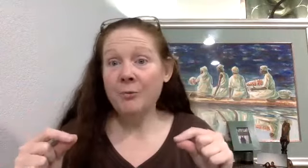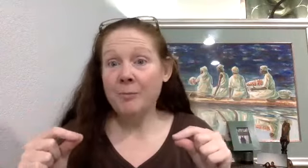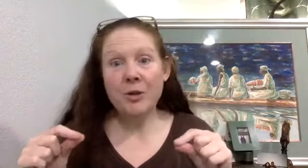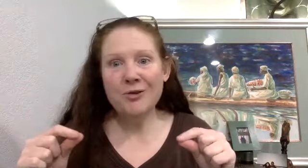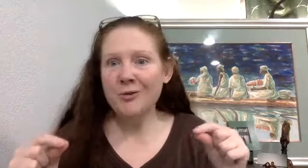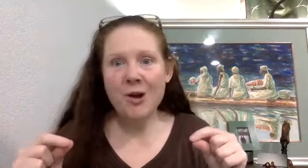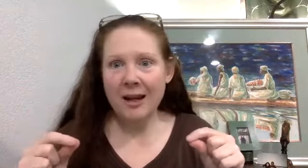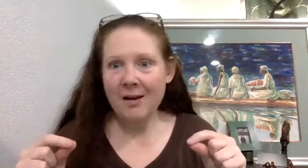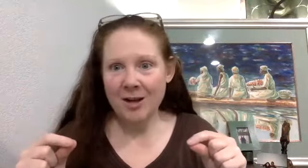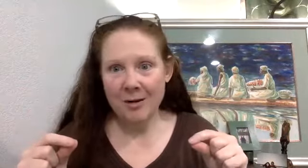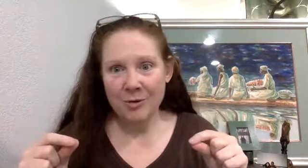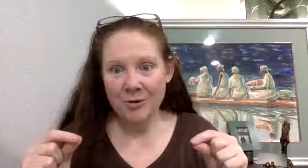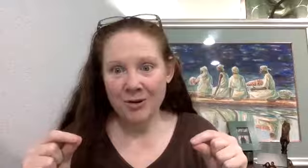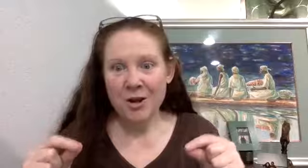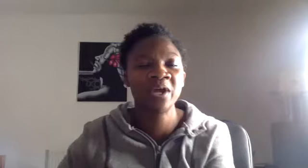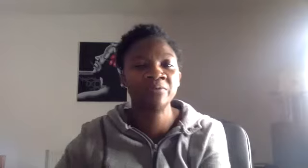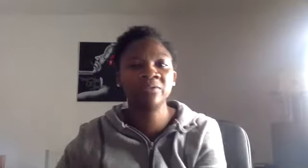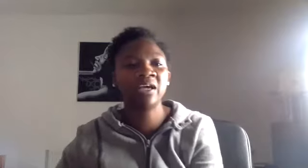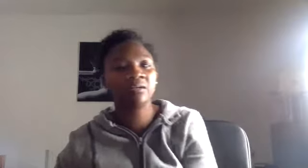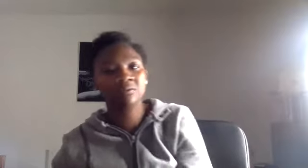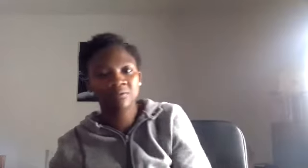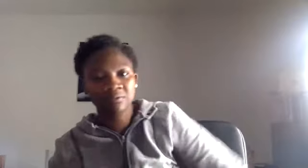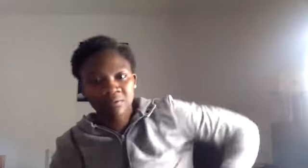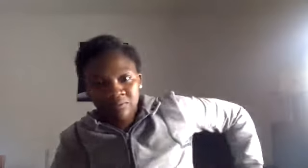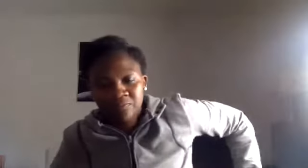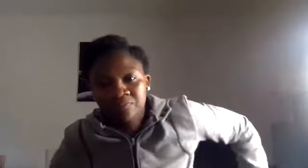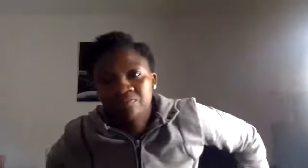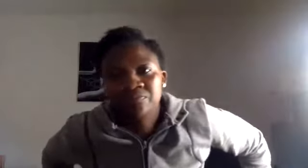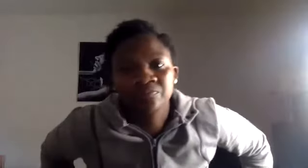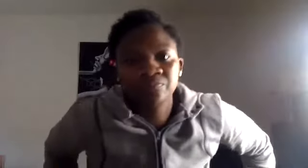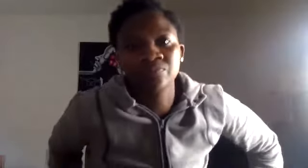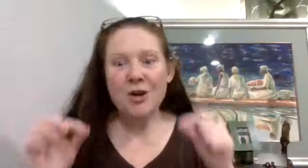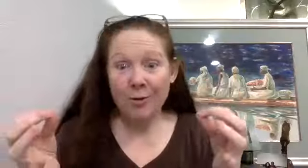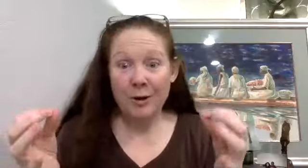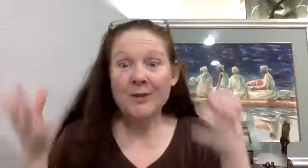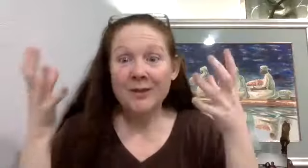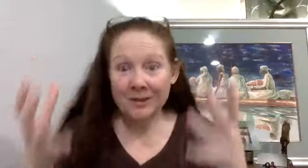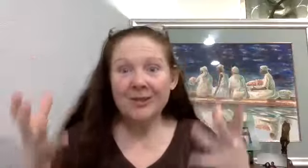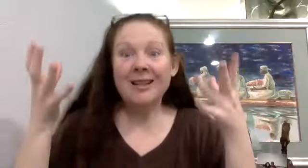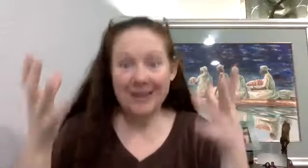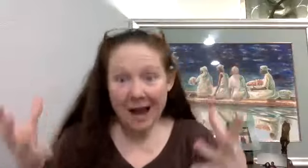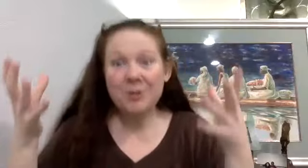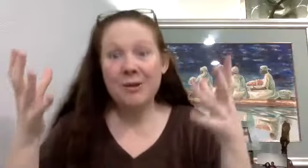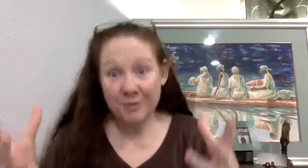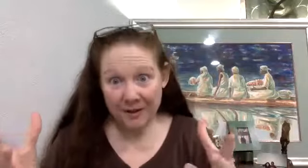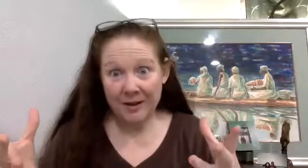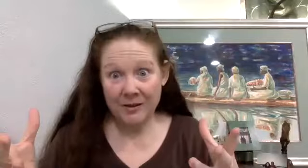with, there's no zoning out time. Your brain has to be on now. This is survival mode. This is literally adaption of the fittest.